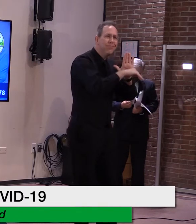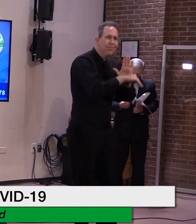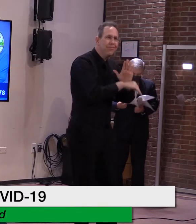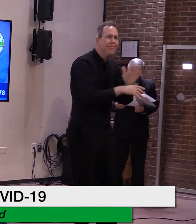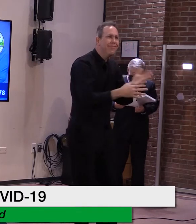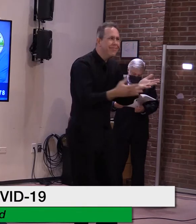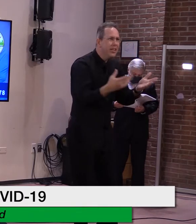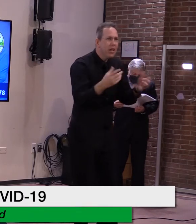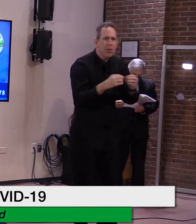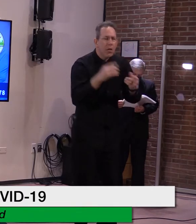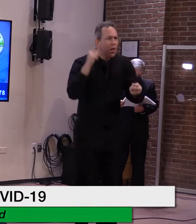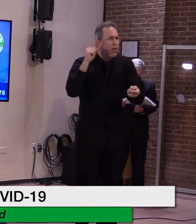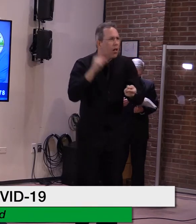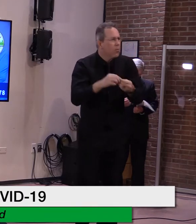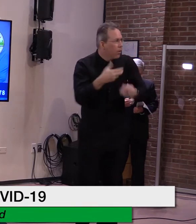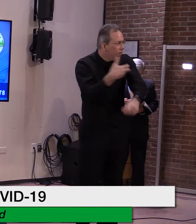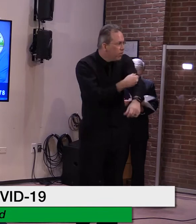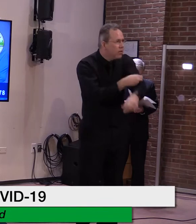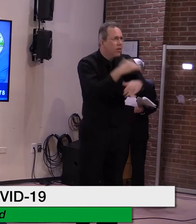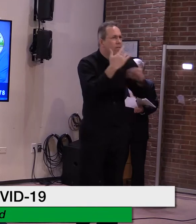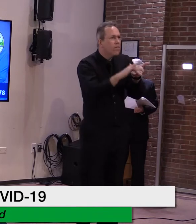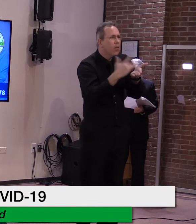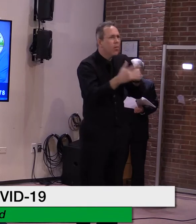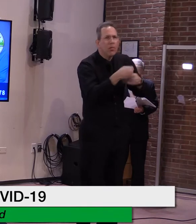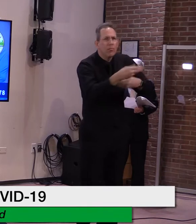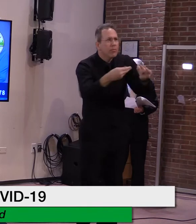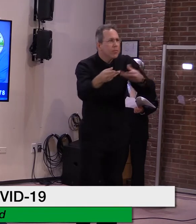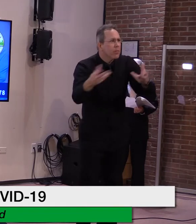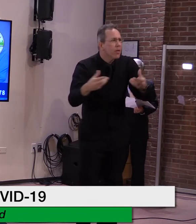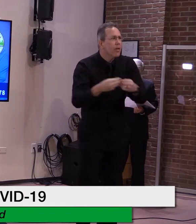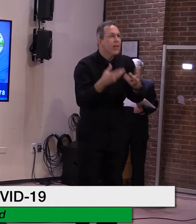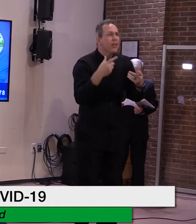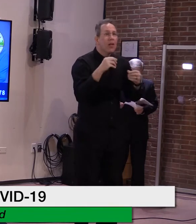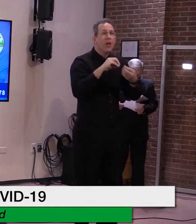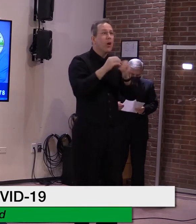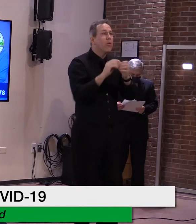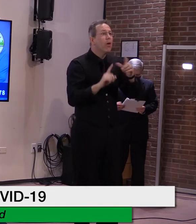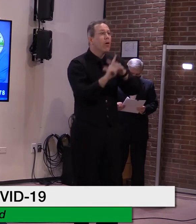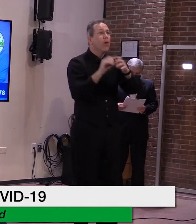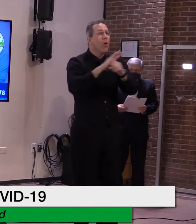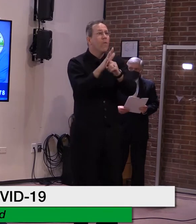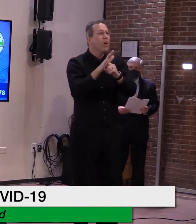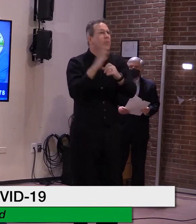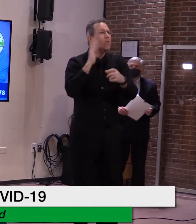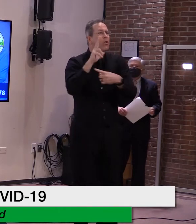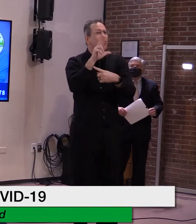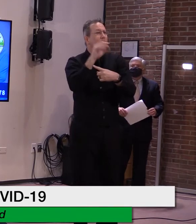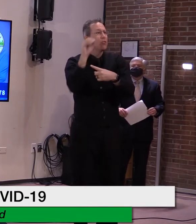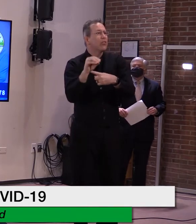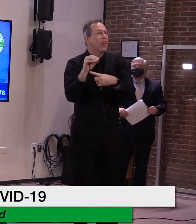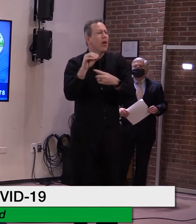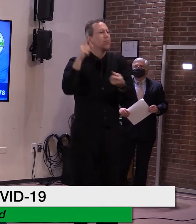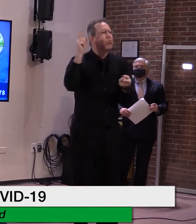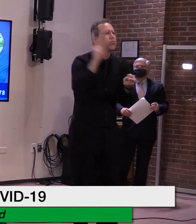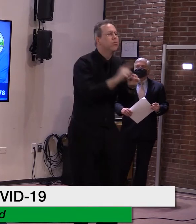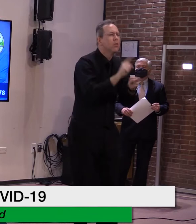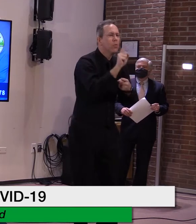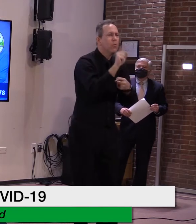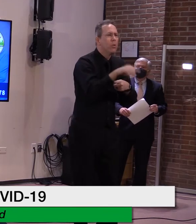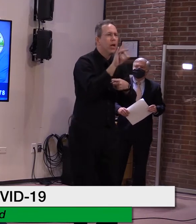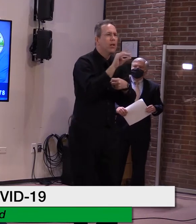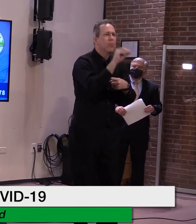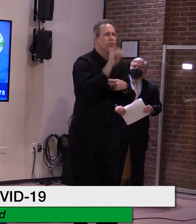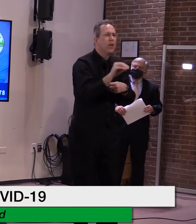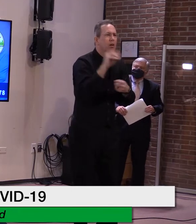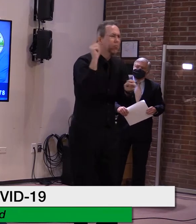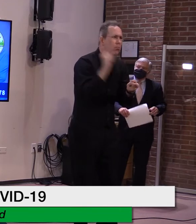Our positivity rate has also come down from over 3% to around 1.7%, which is one of the lowest in the